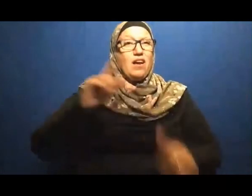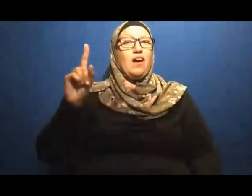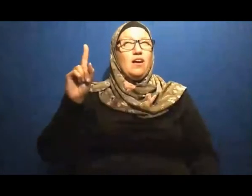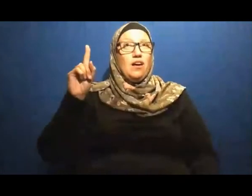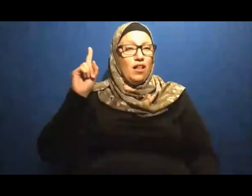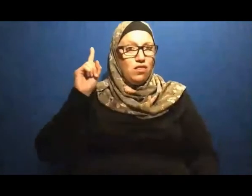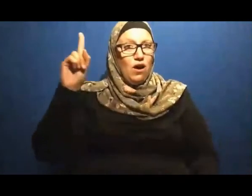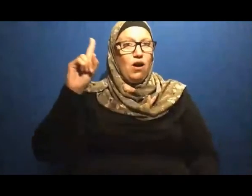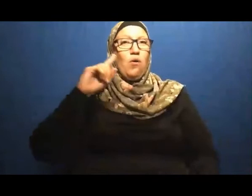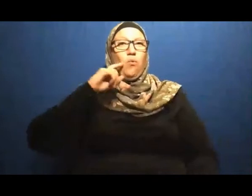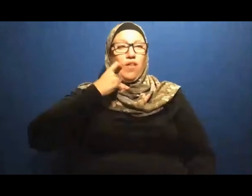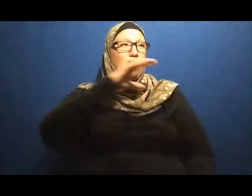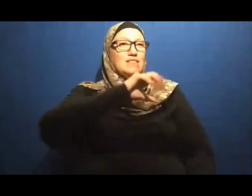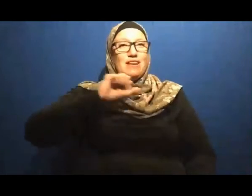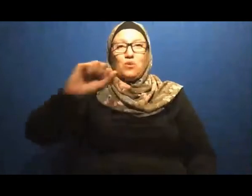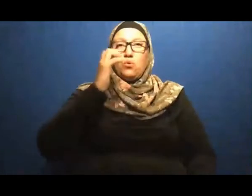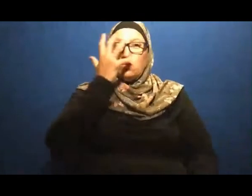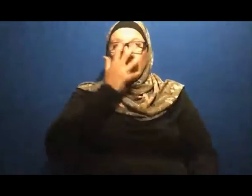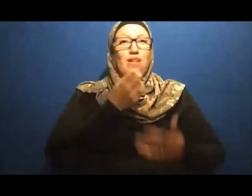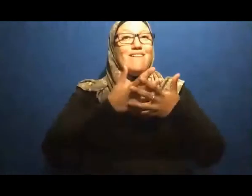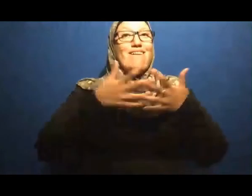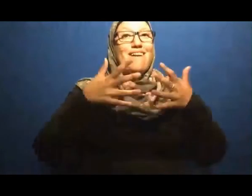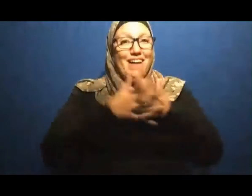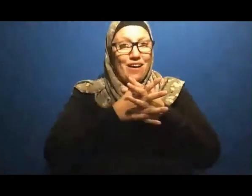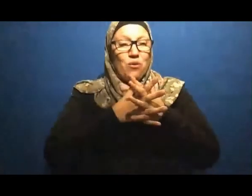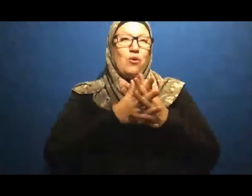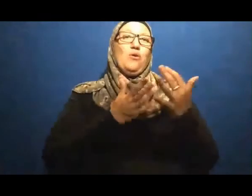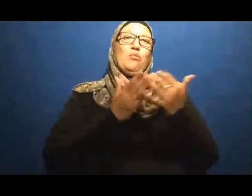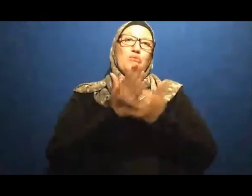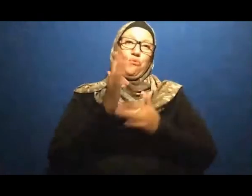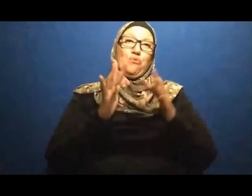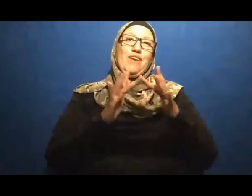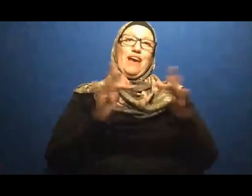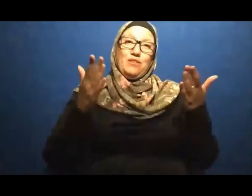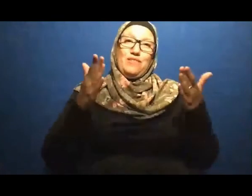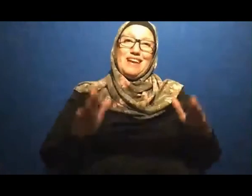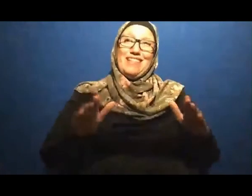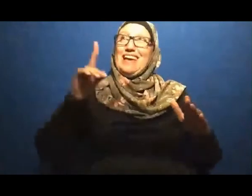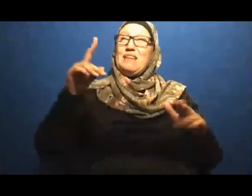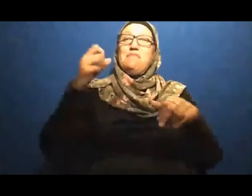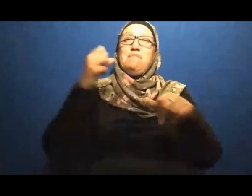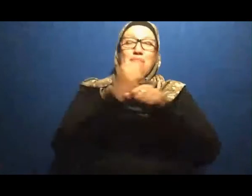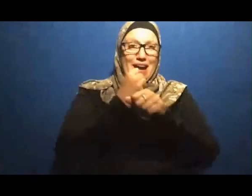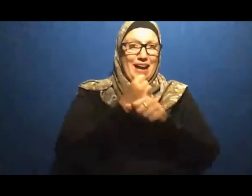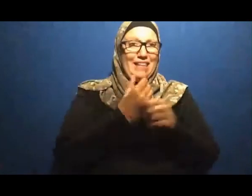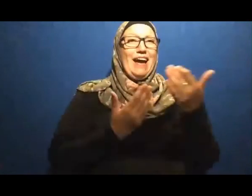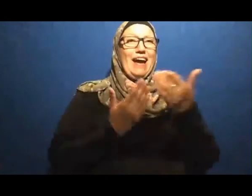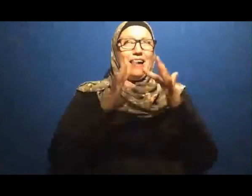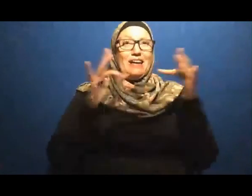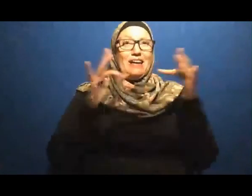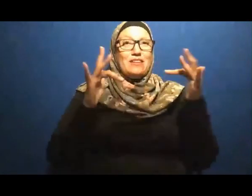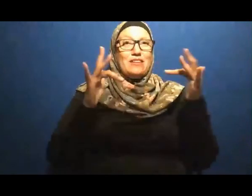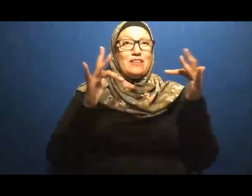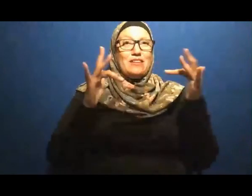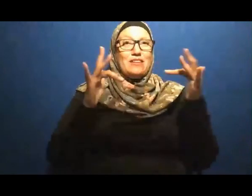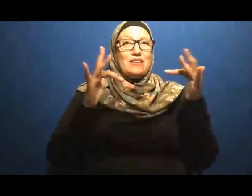Manages the affairs Of this world Through the means He has provided For the means of death He has appointed Angel of